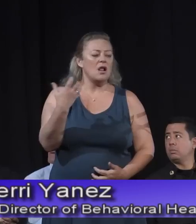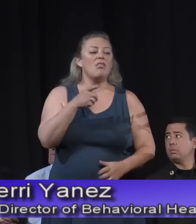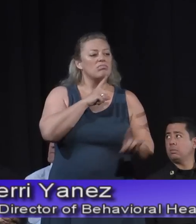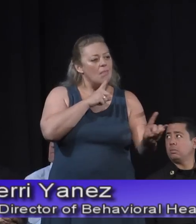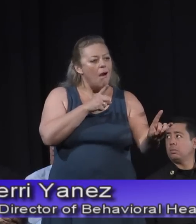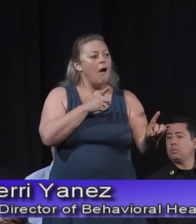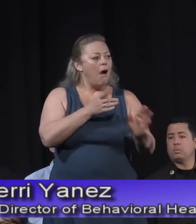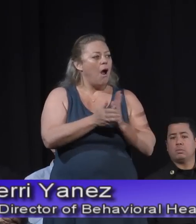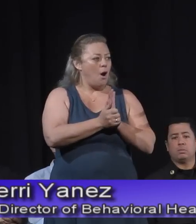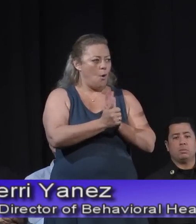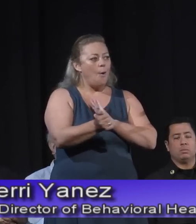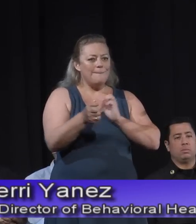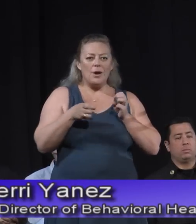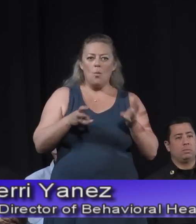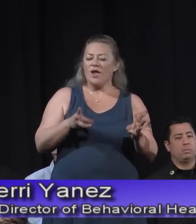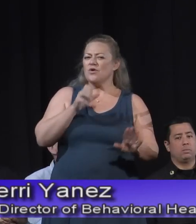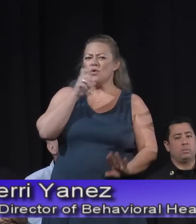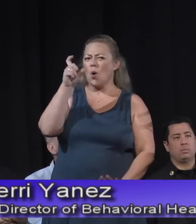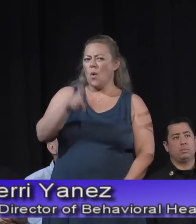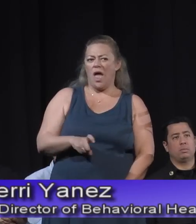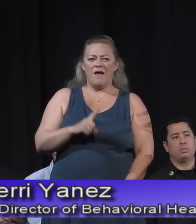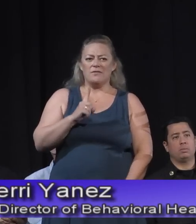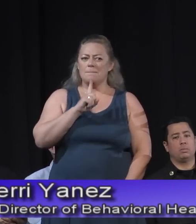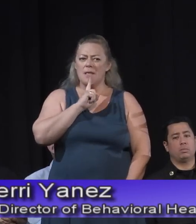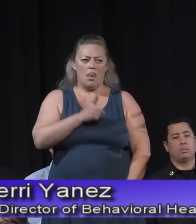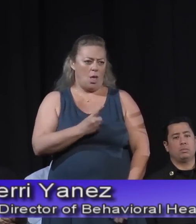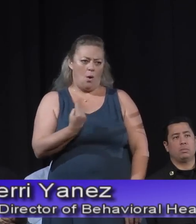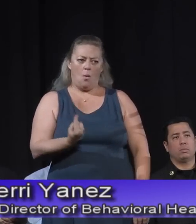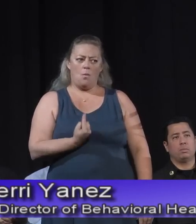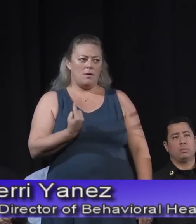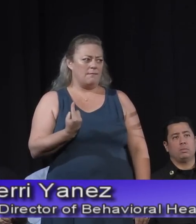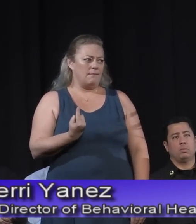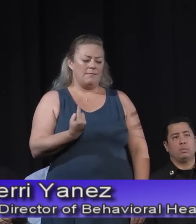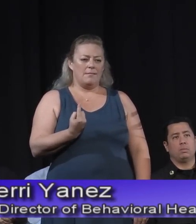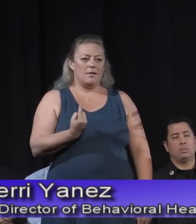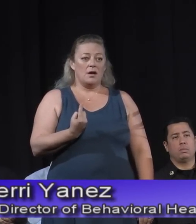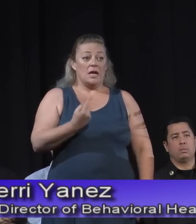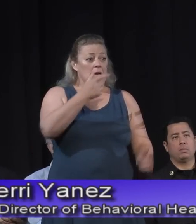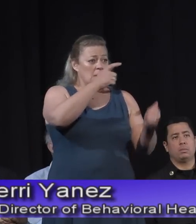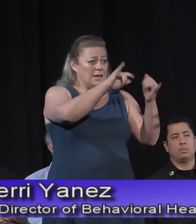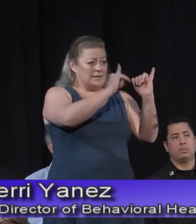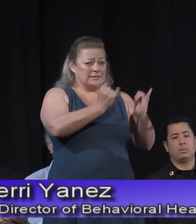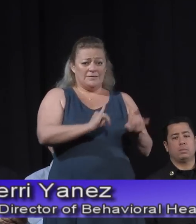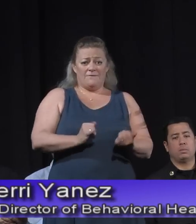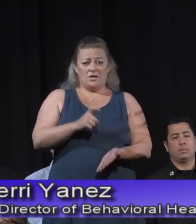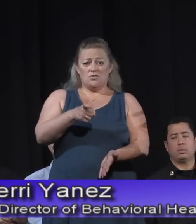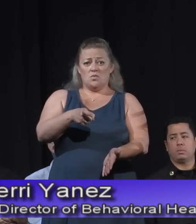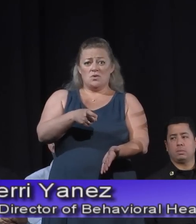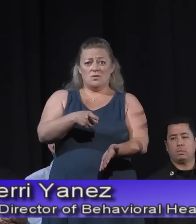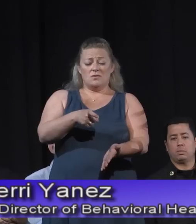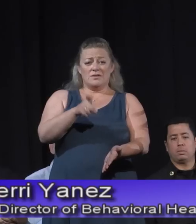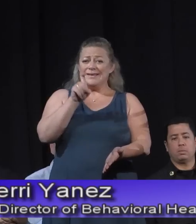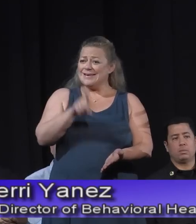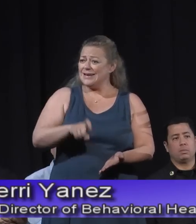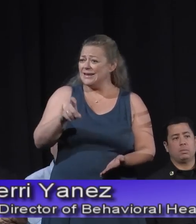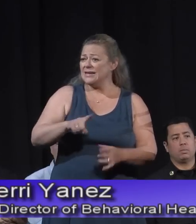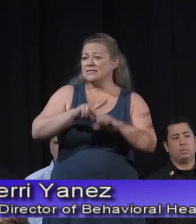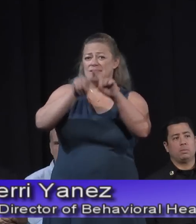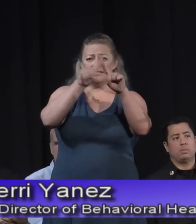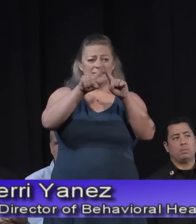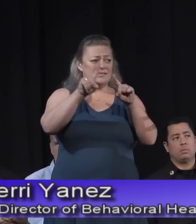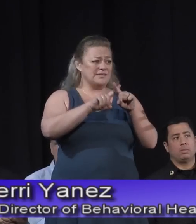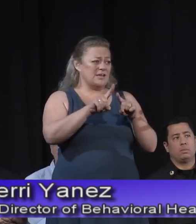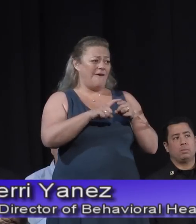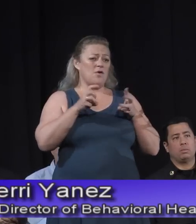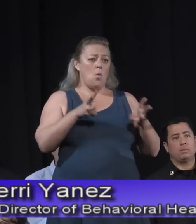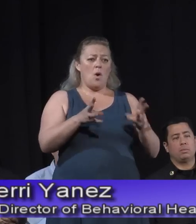to deal with the difficult times alone. We each have different needs and different ways to cope. So given that